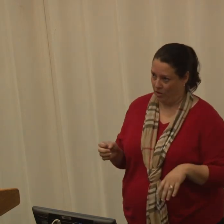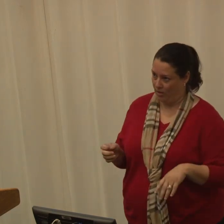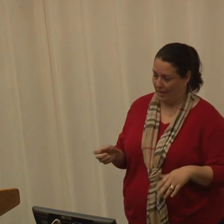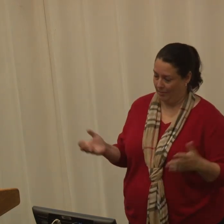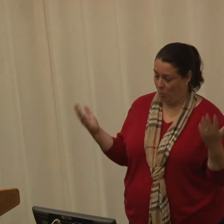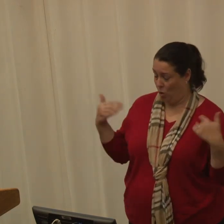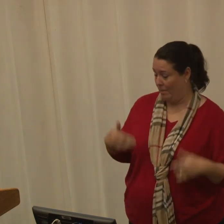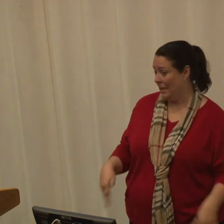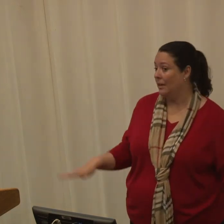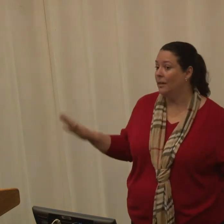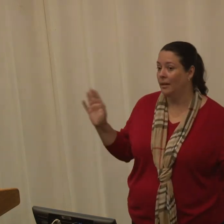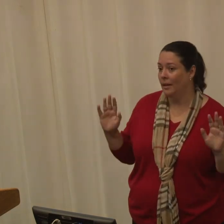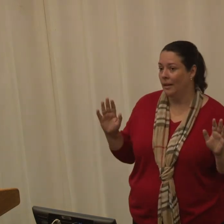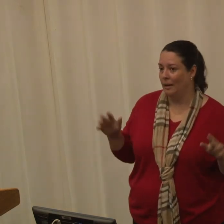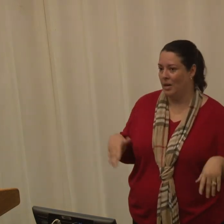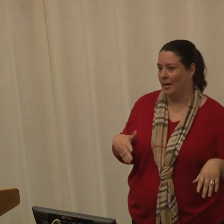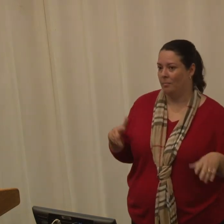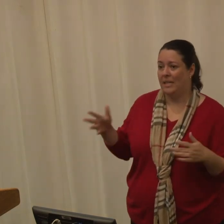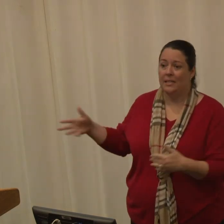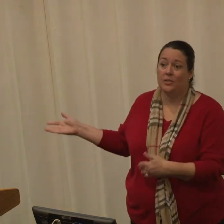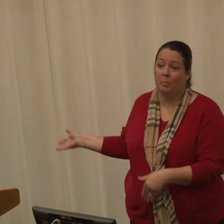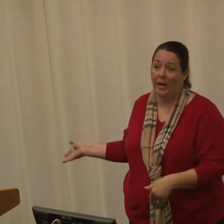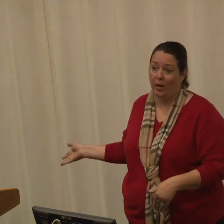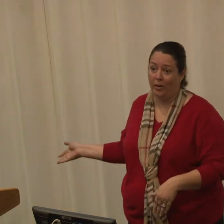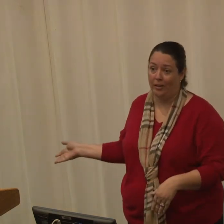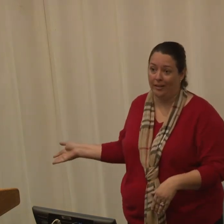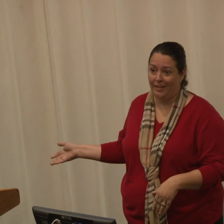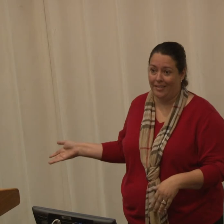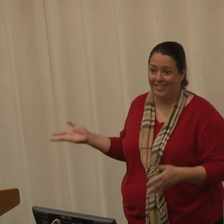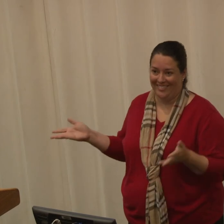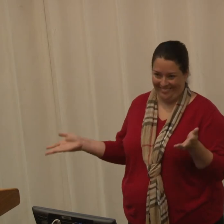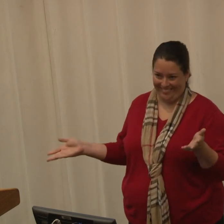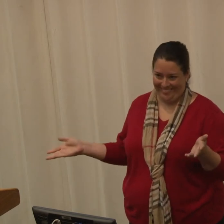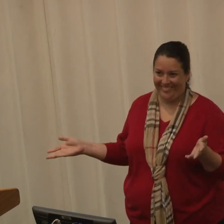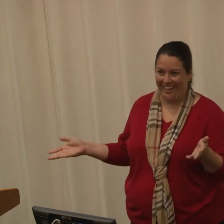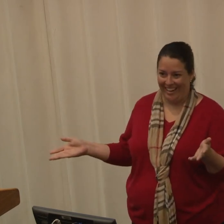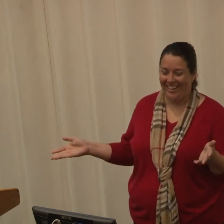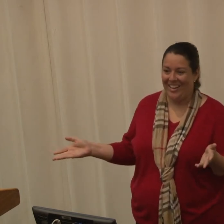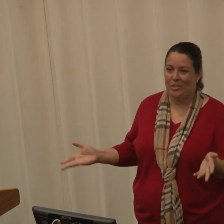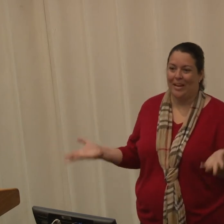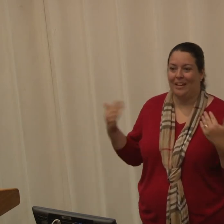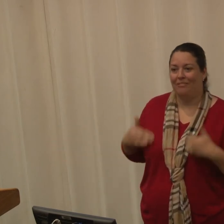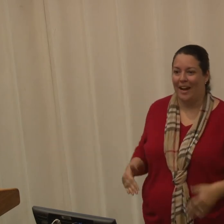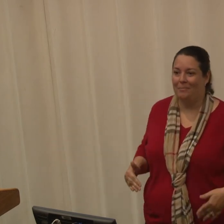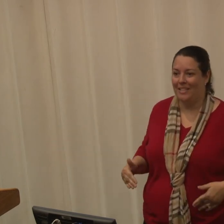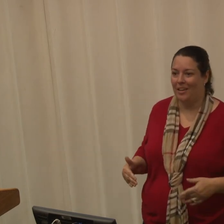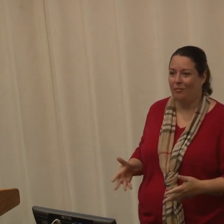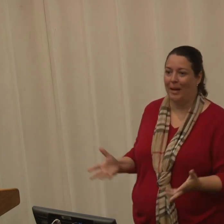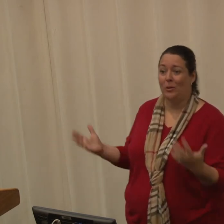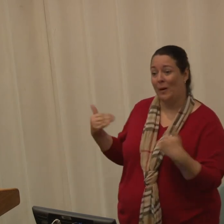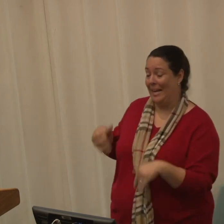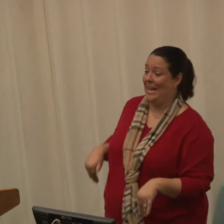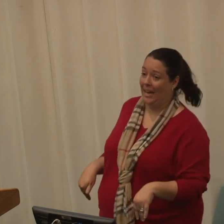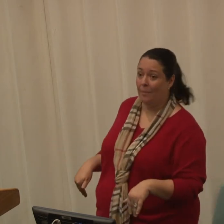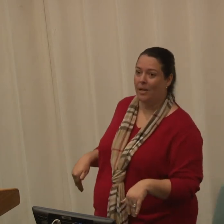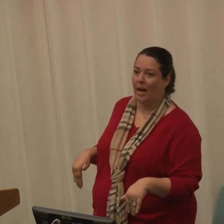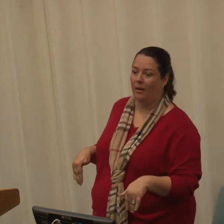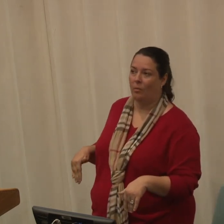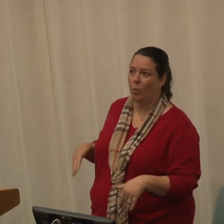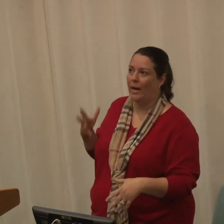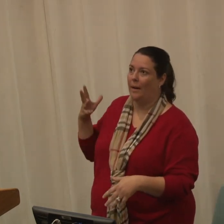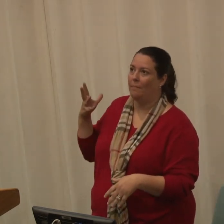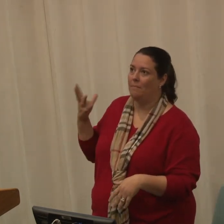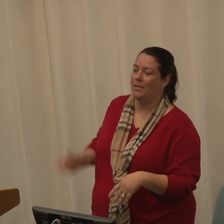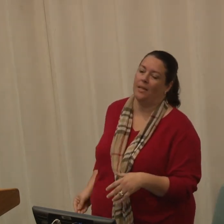pardon my French, is I'm a woman. I'm not penis impaired. Right? So, I define myself by who I am,